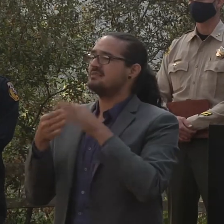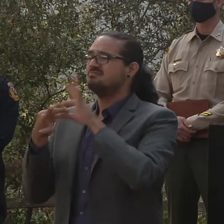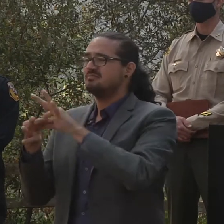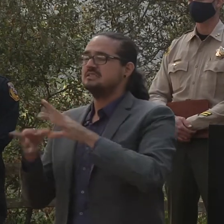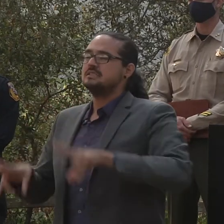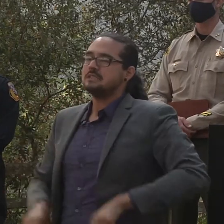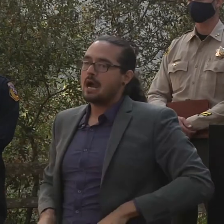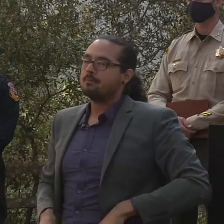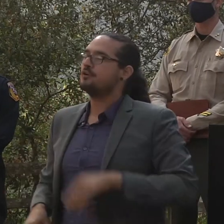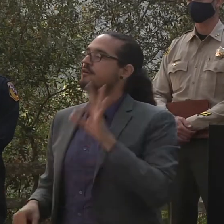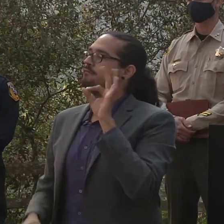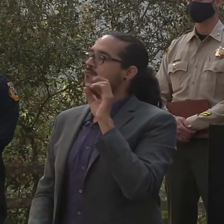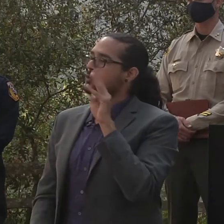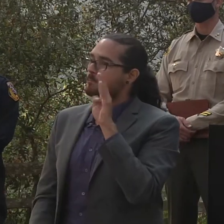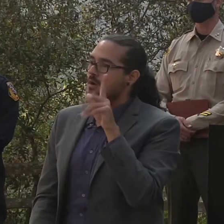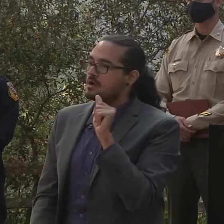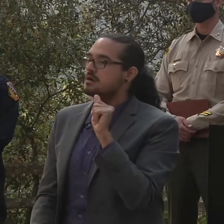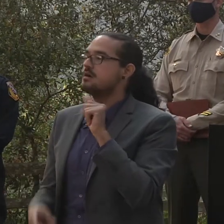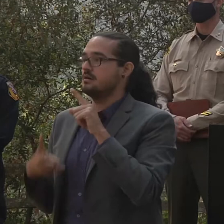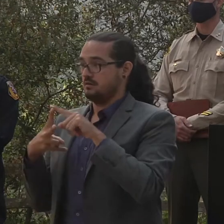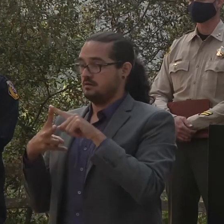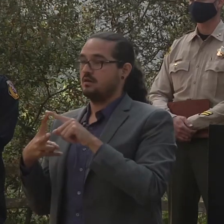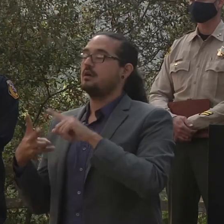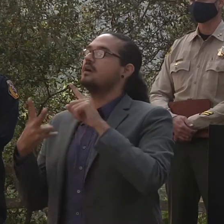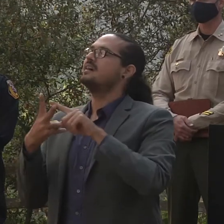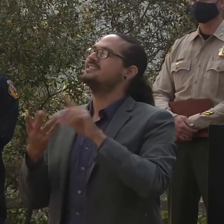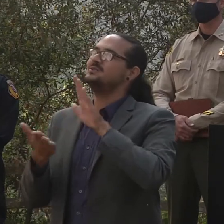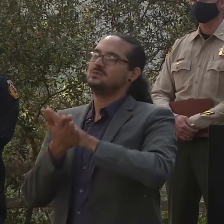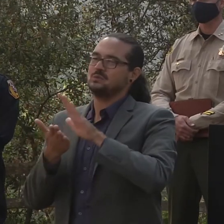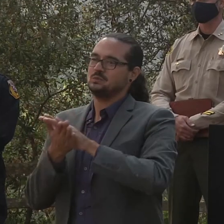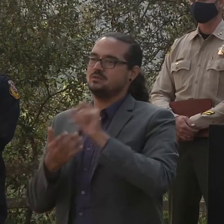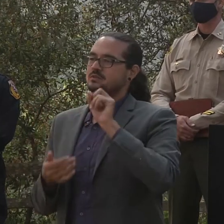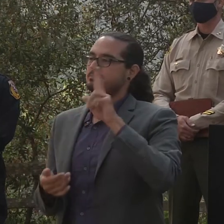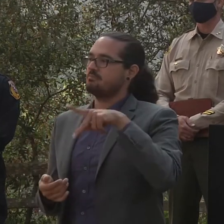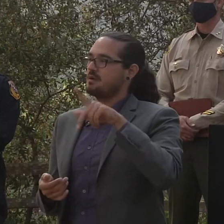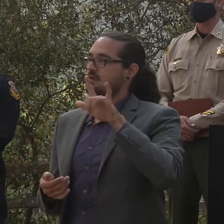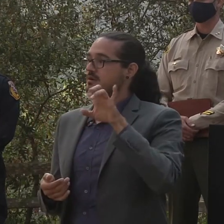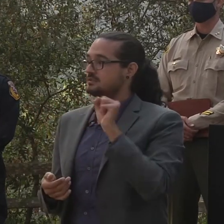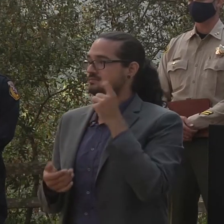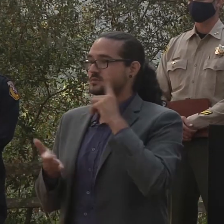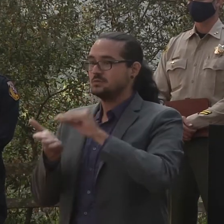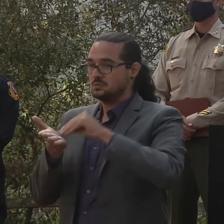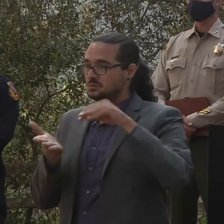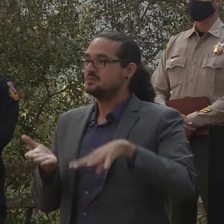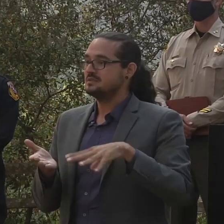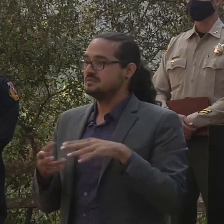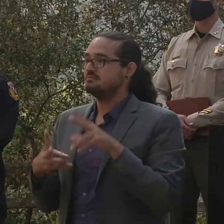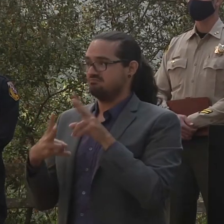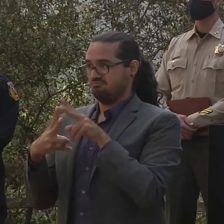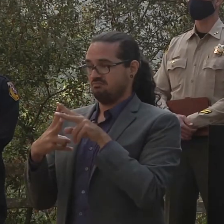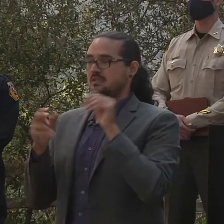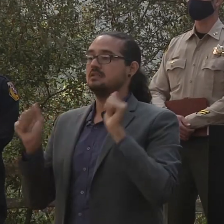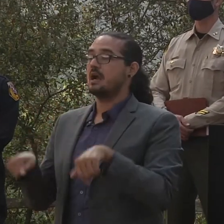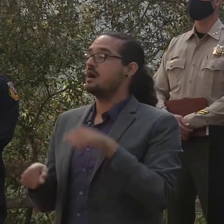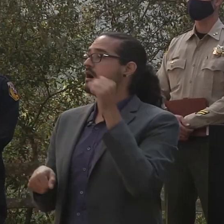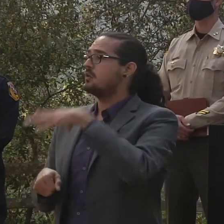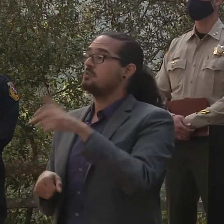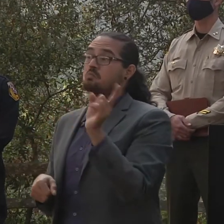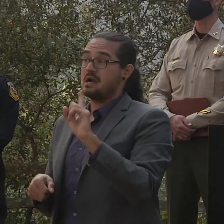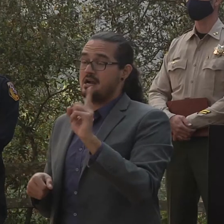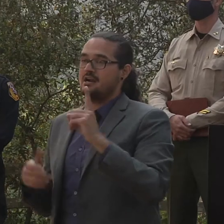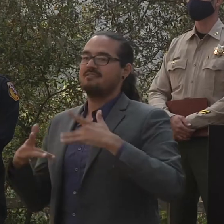collecting school supplies for students. They can be dropped off at the San Mateo Event Center Monday through Friday